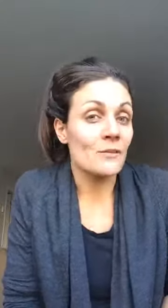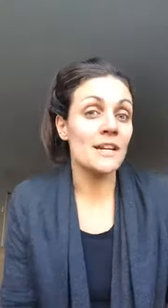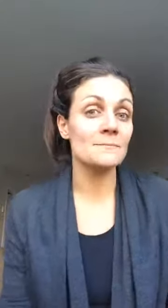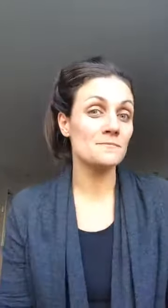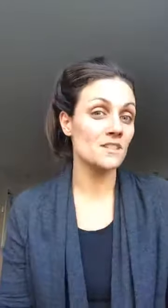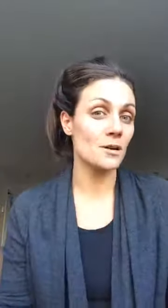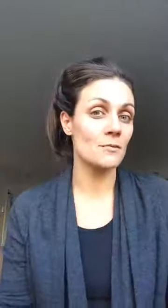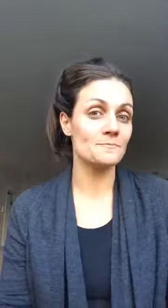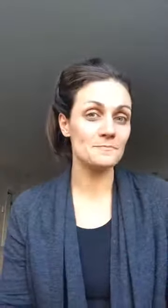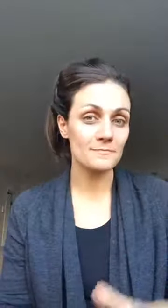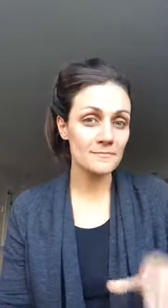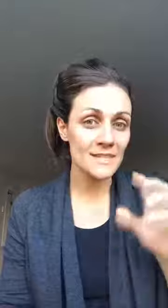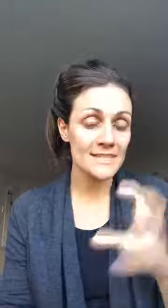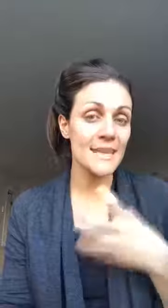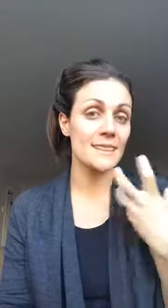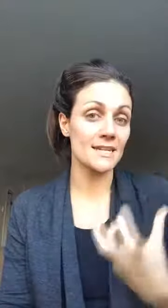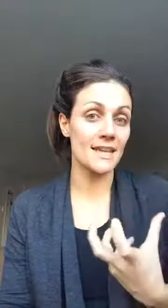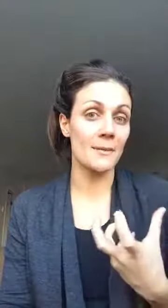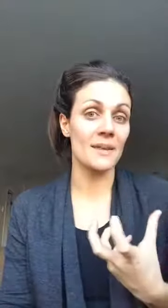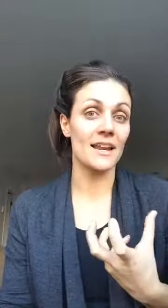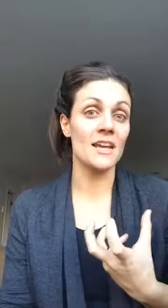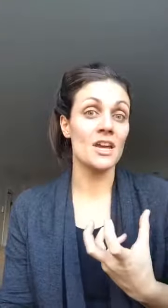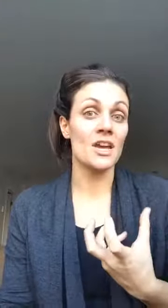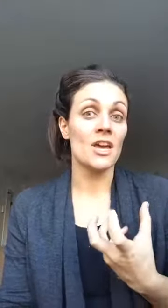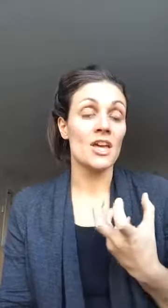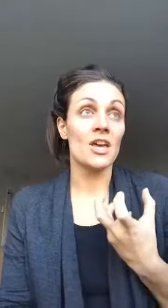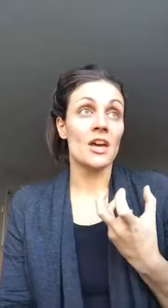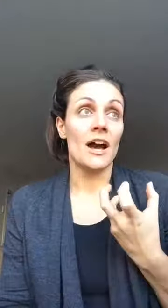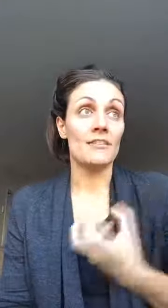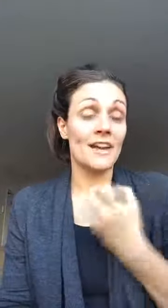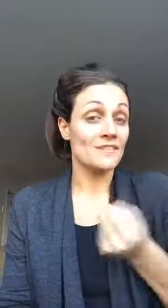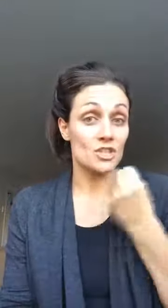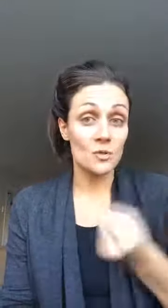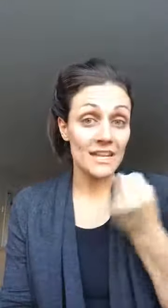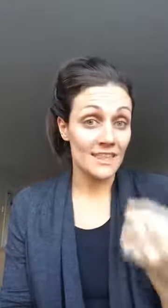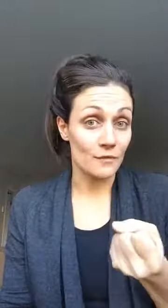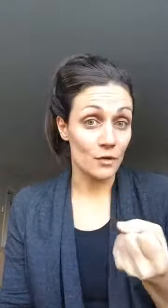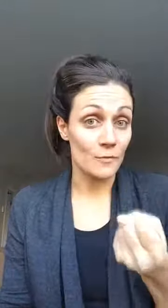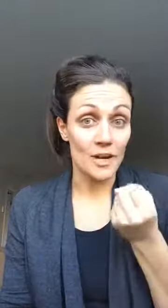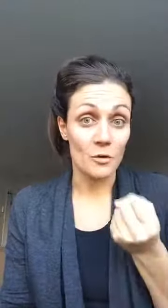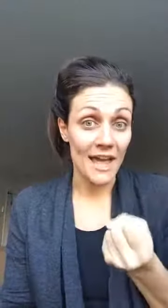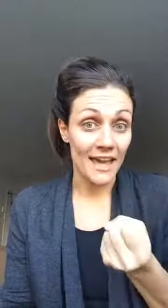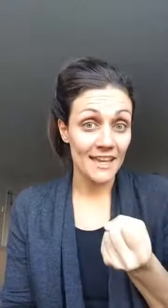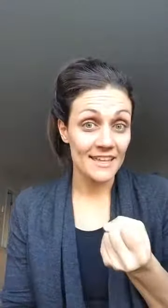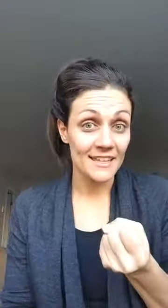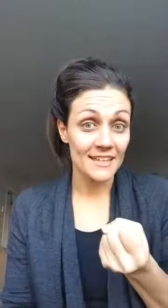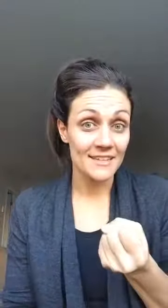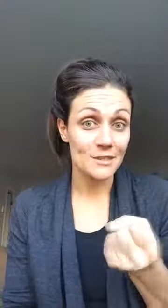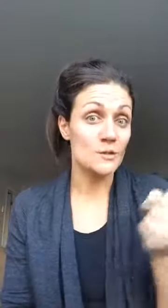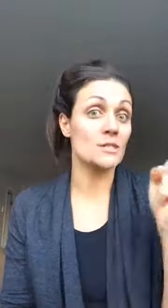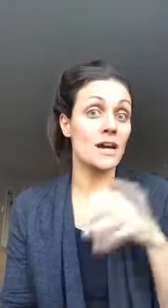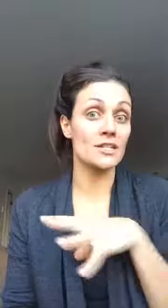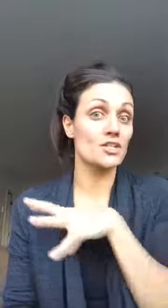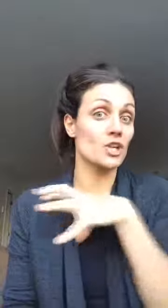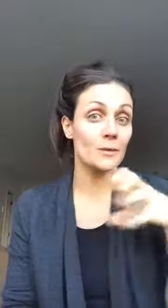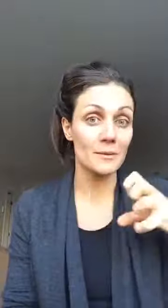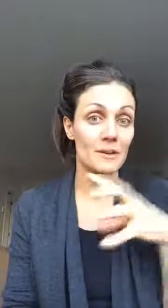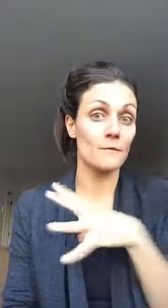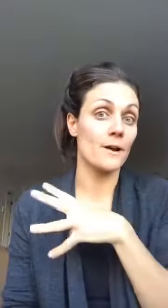right so set things up and i don't have to do anything for them right away so it's not disturbing me from